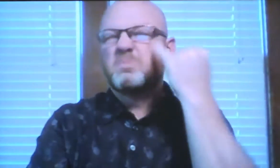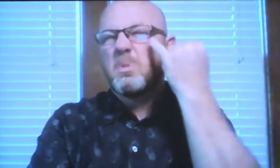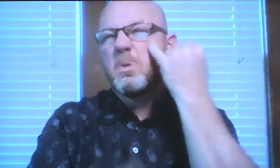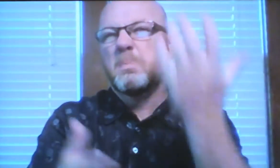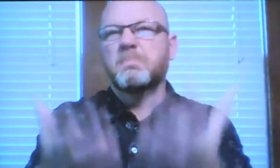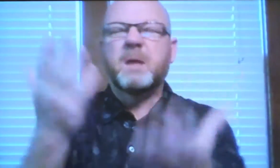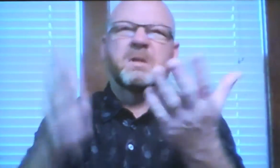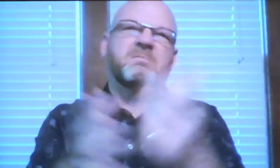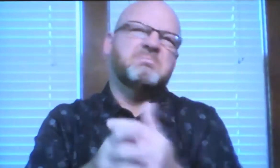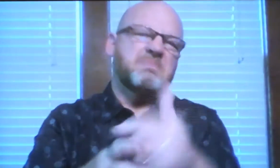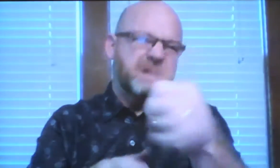Christ.